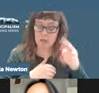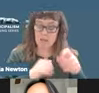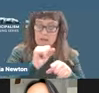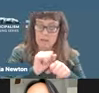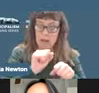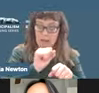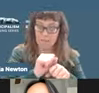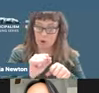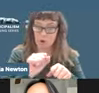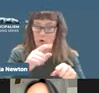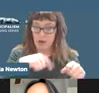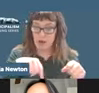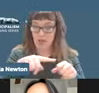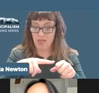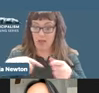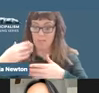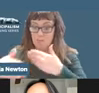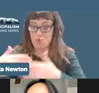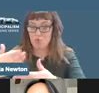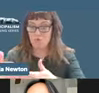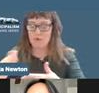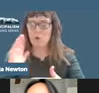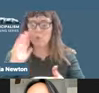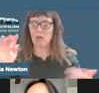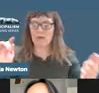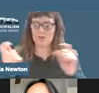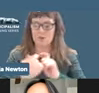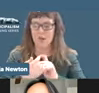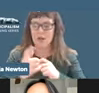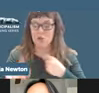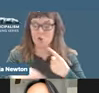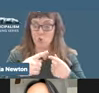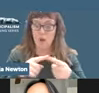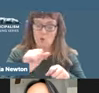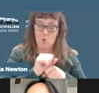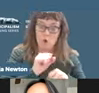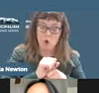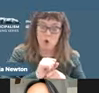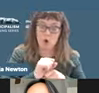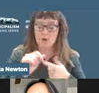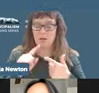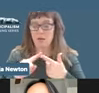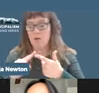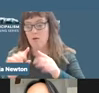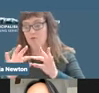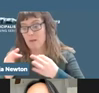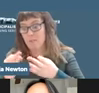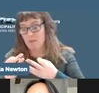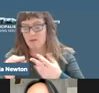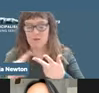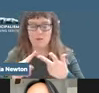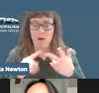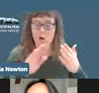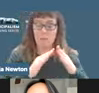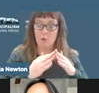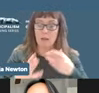changes when we start to see work, the family, and community as part of a municipal